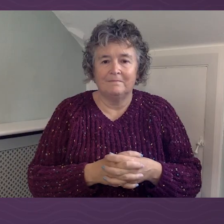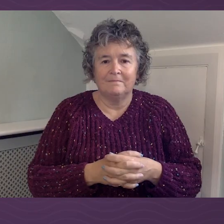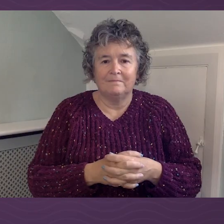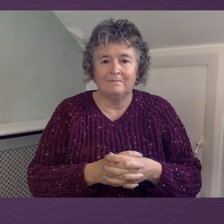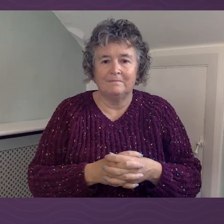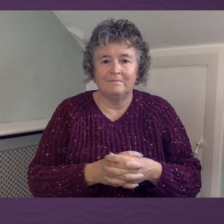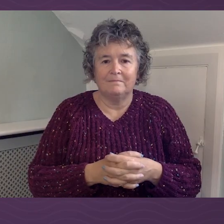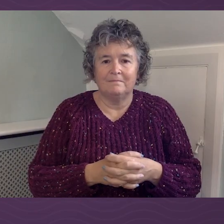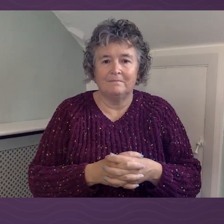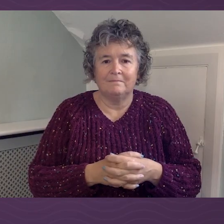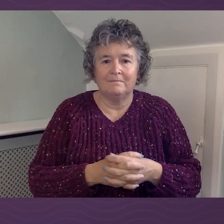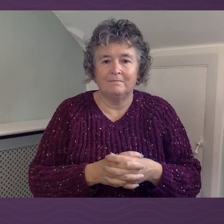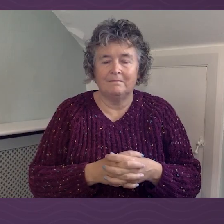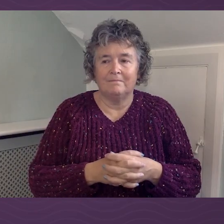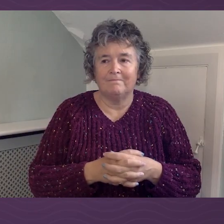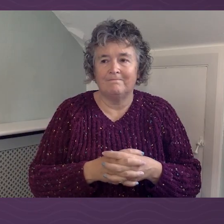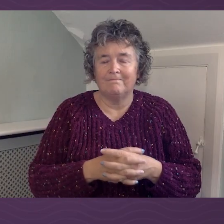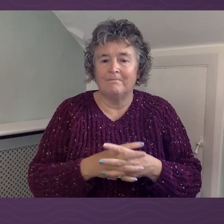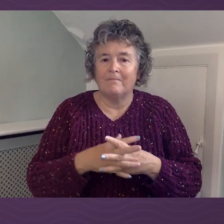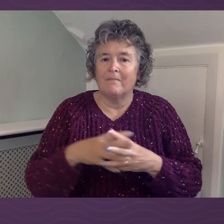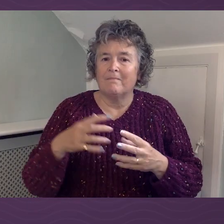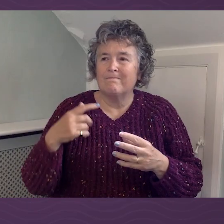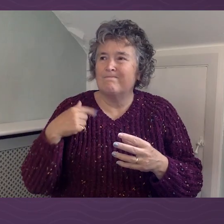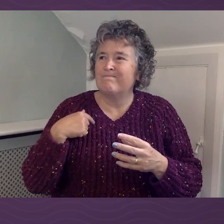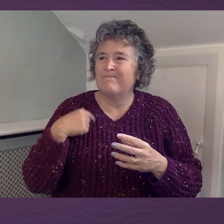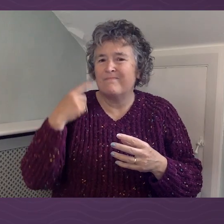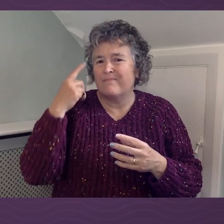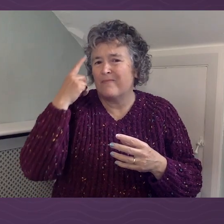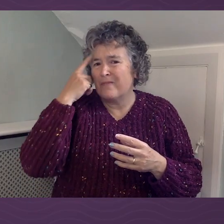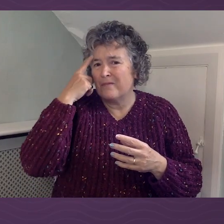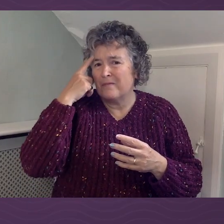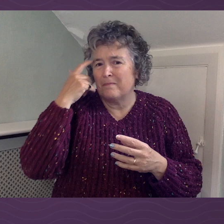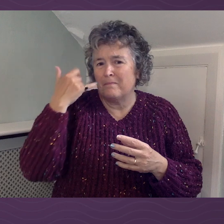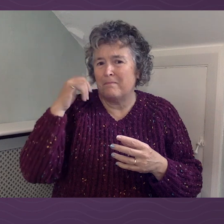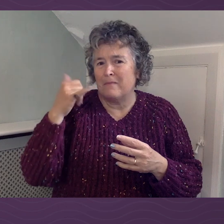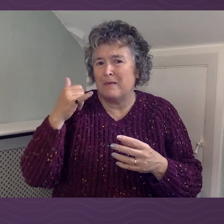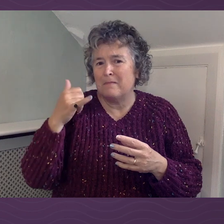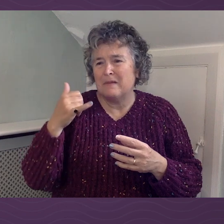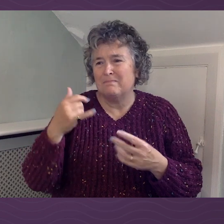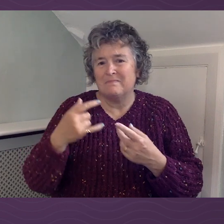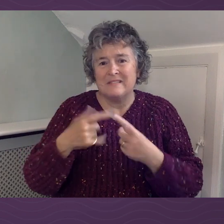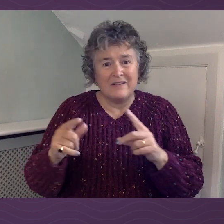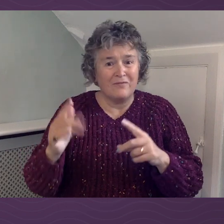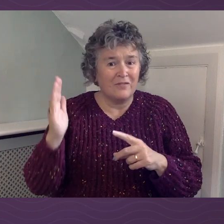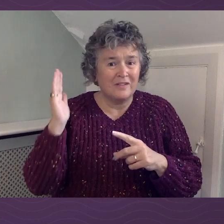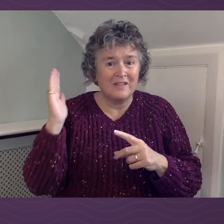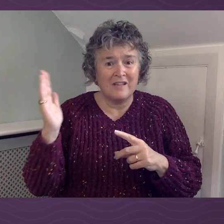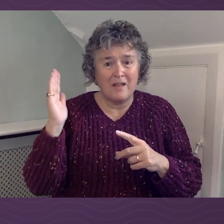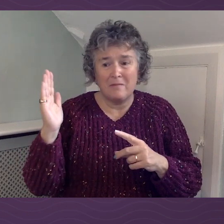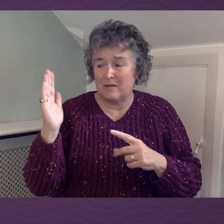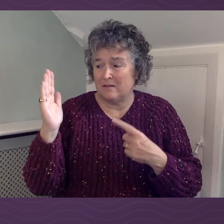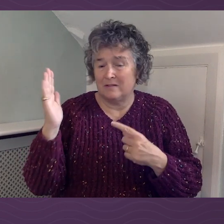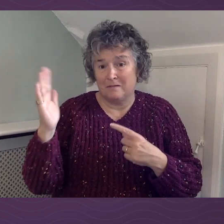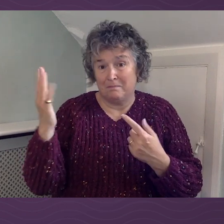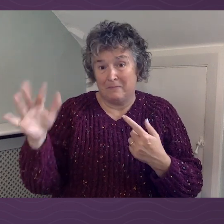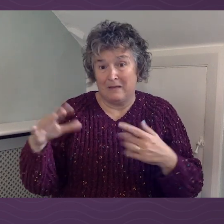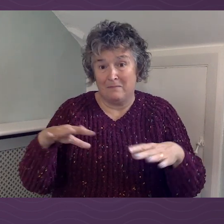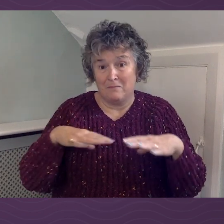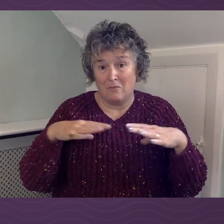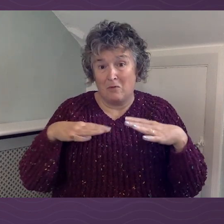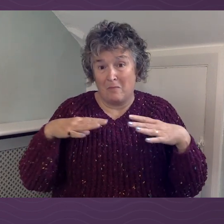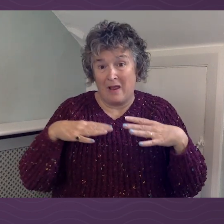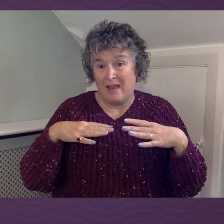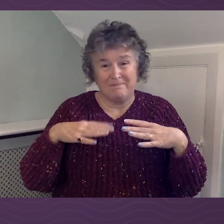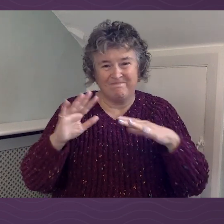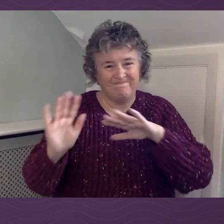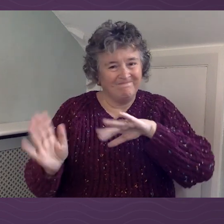It seems today I pray that I would bless you with the message I've prepared, but I think God's told me to talk about something else, so I'm not quite sure how